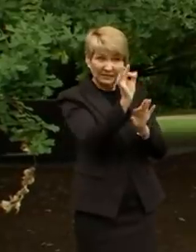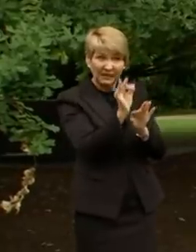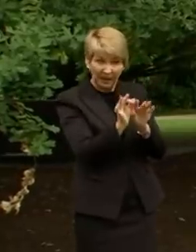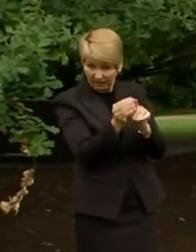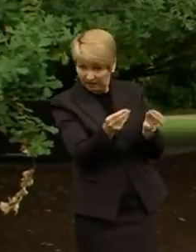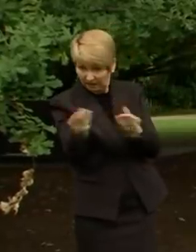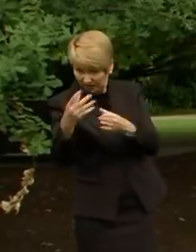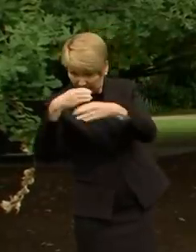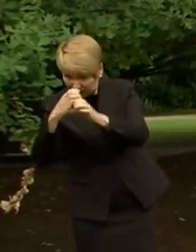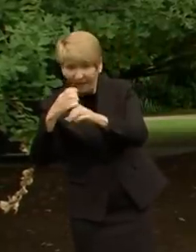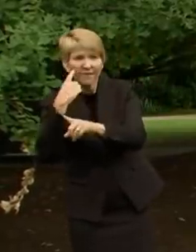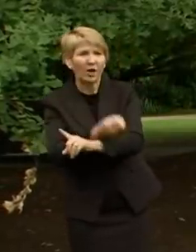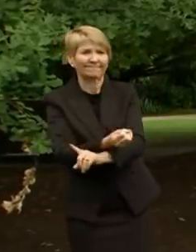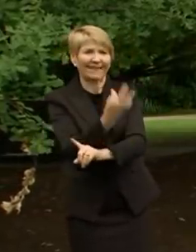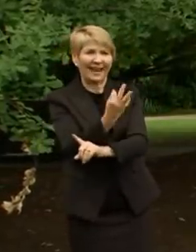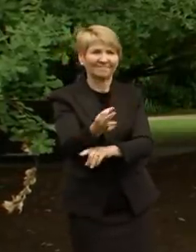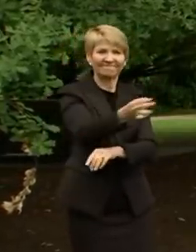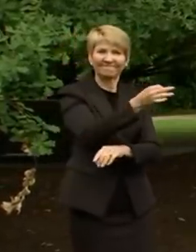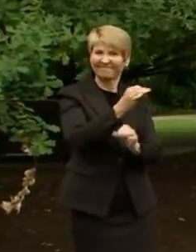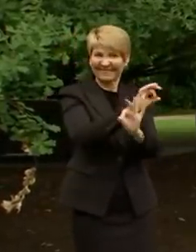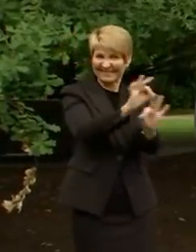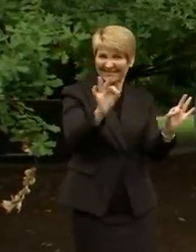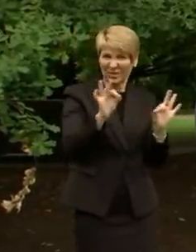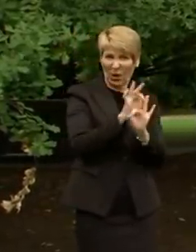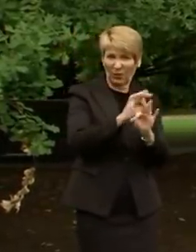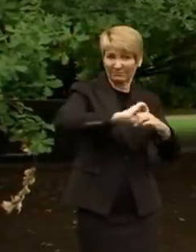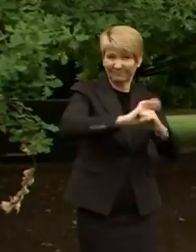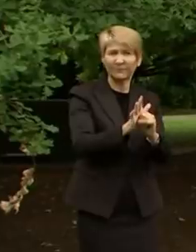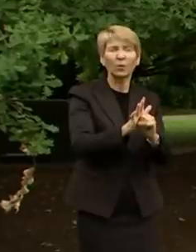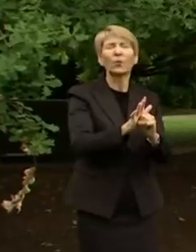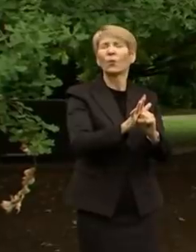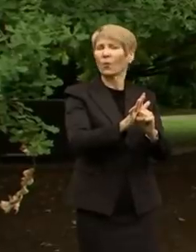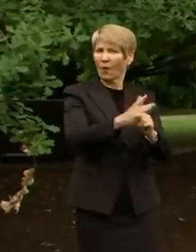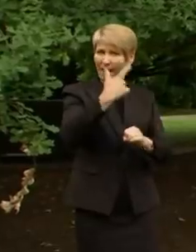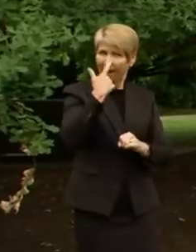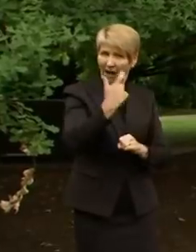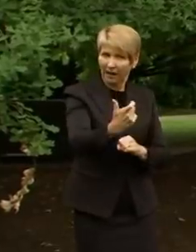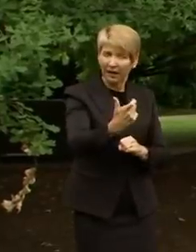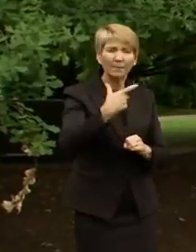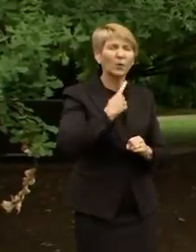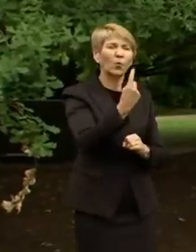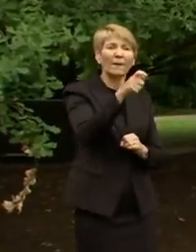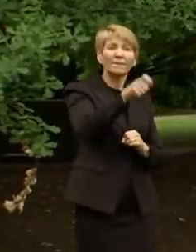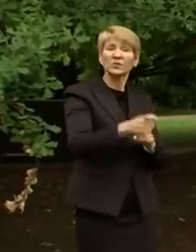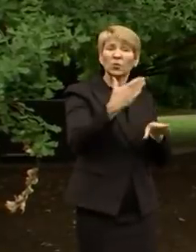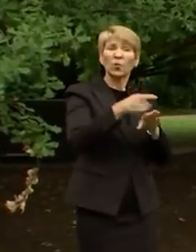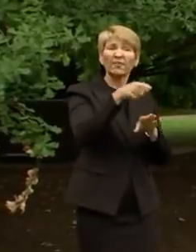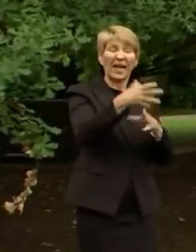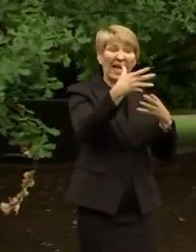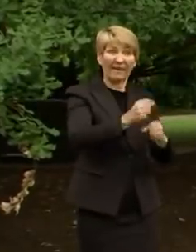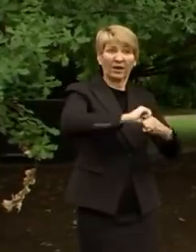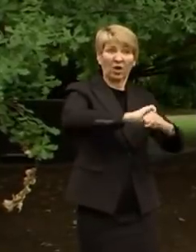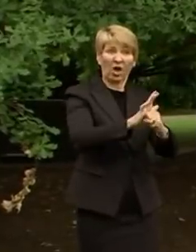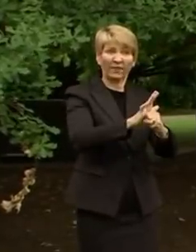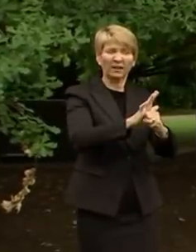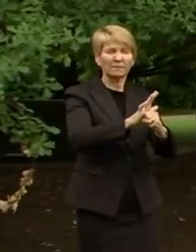that they were at the highest risk of exposure, given their proximity to the infected co-worker. It doesn't mean that